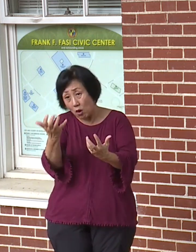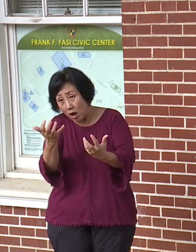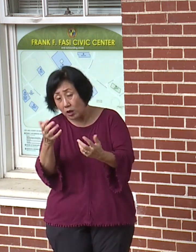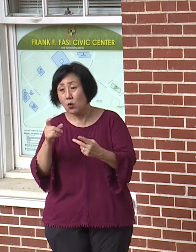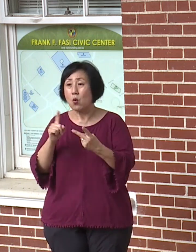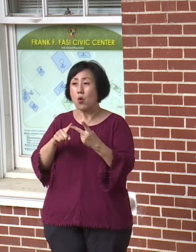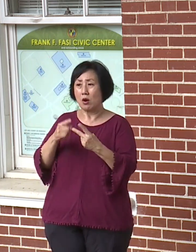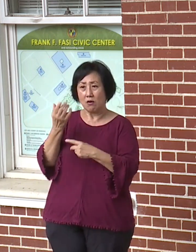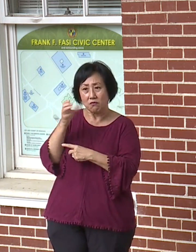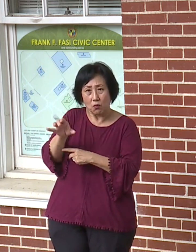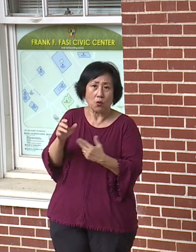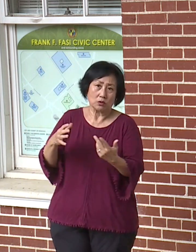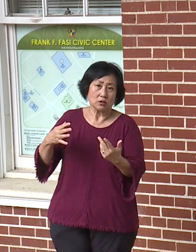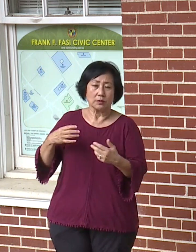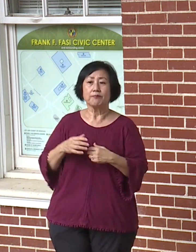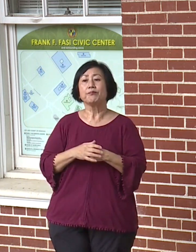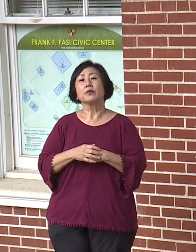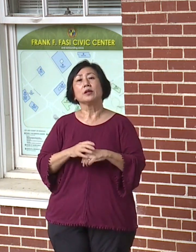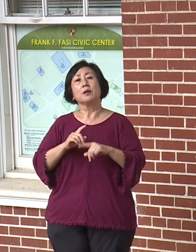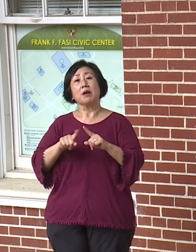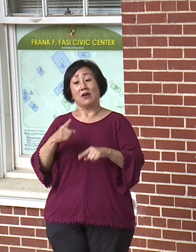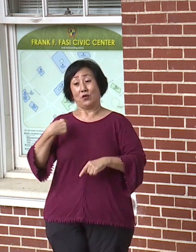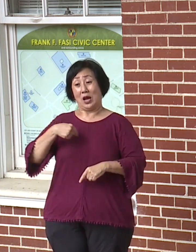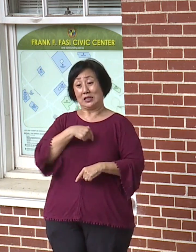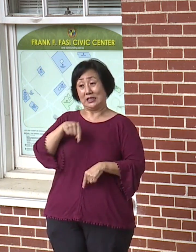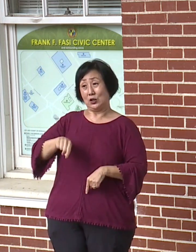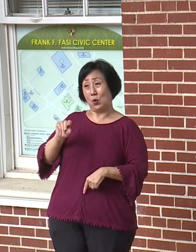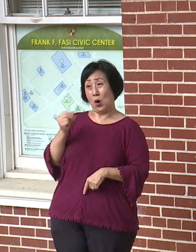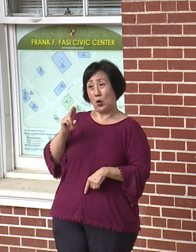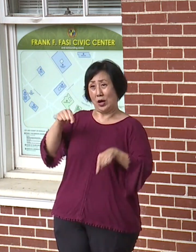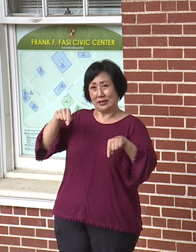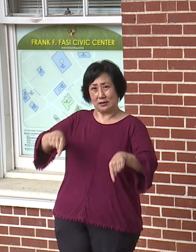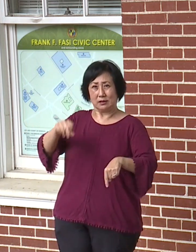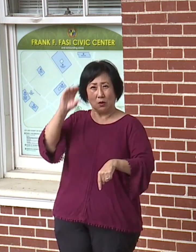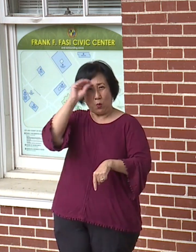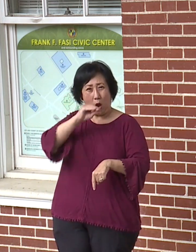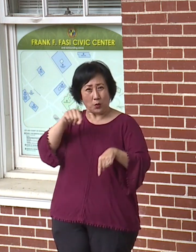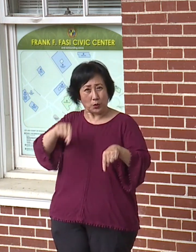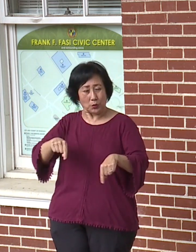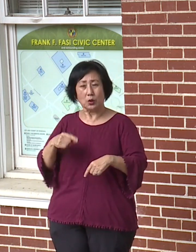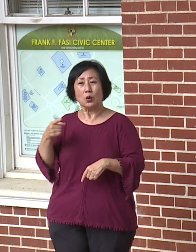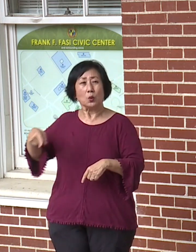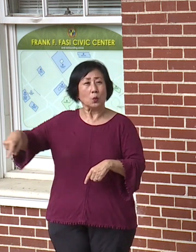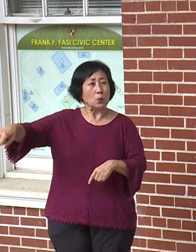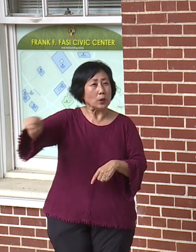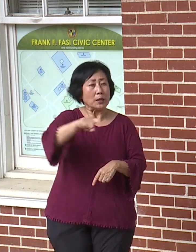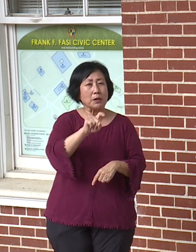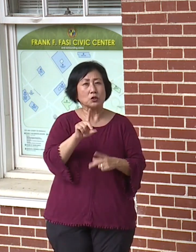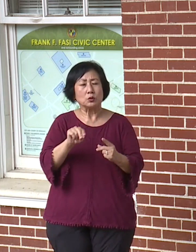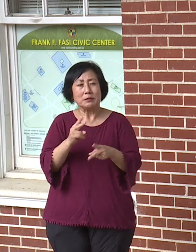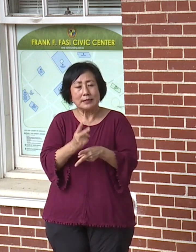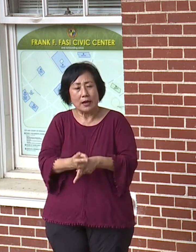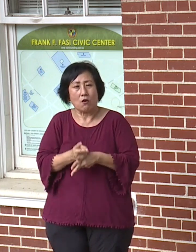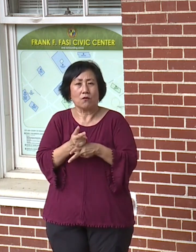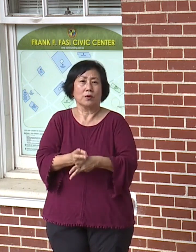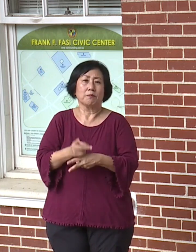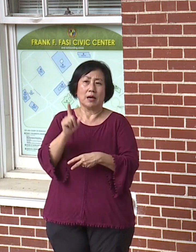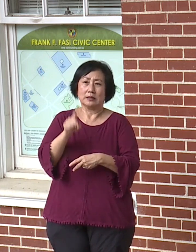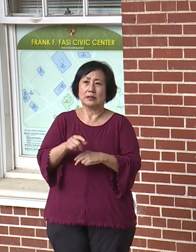up. But for us, each of us on this island, the residents, we've got to be very careful.